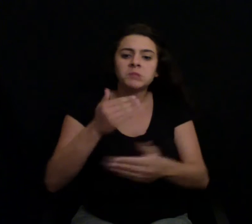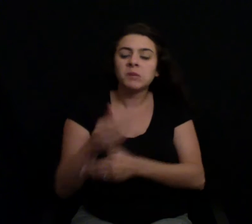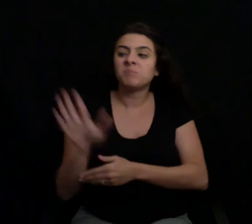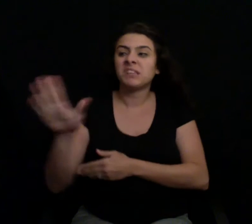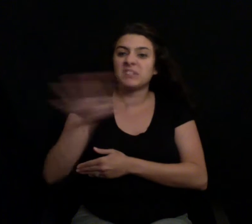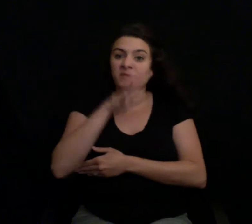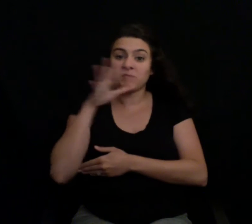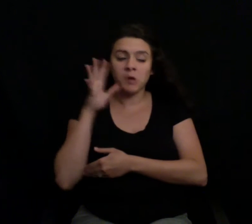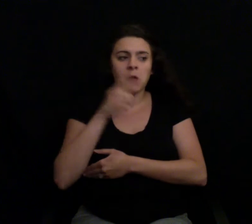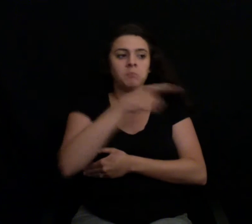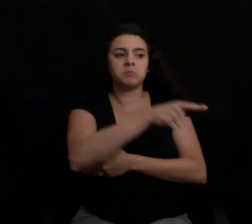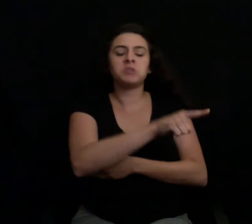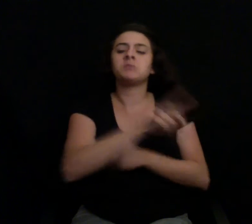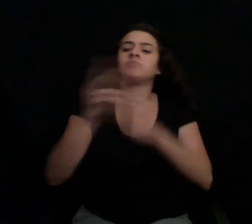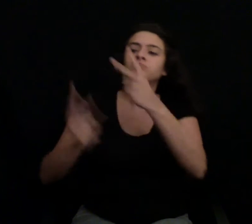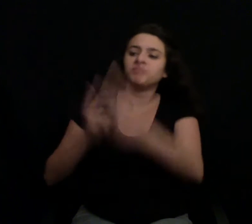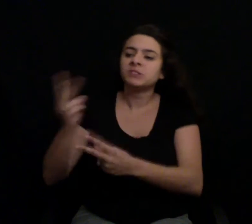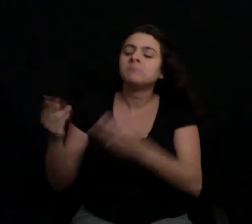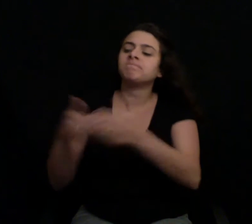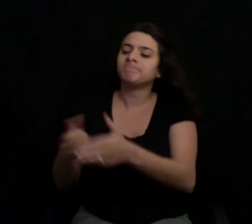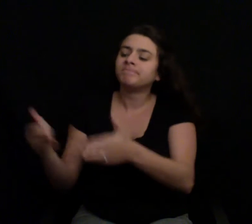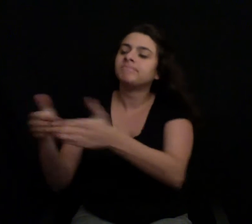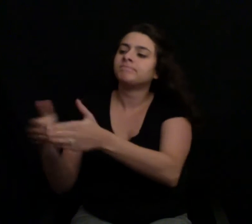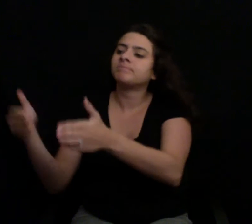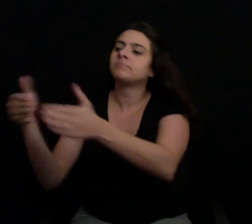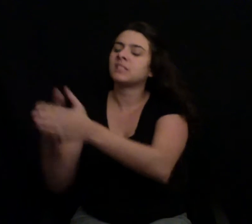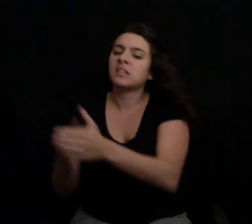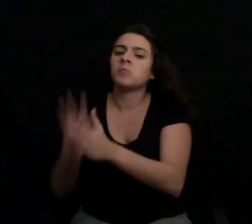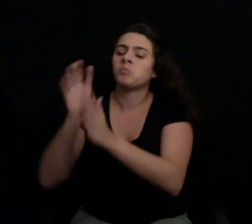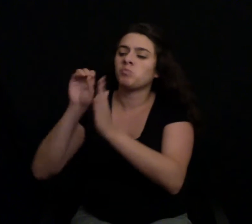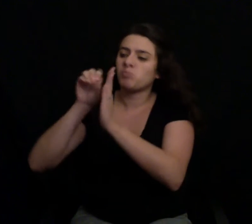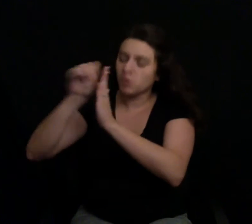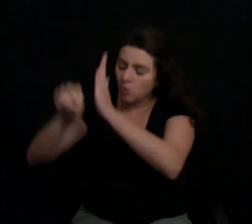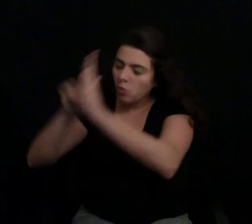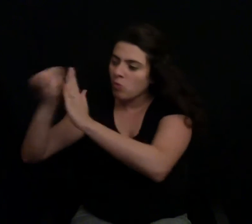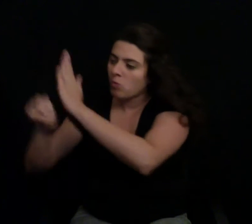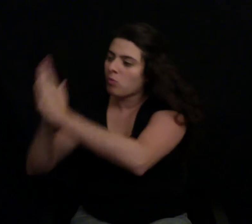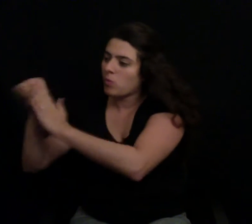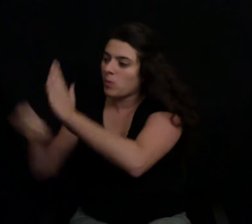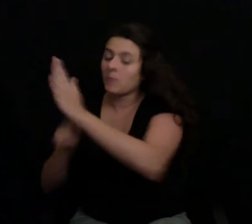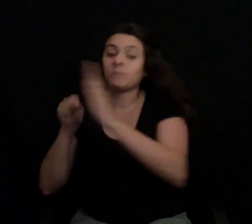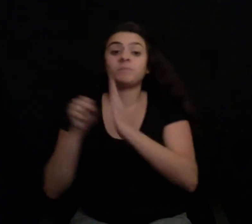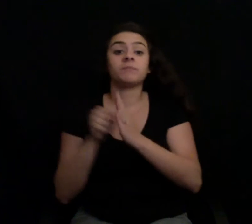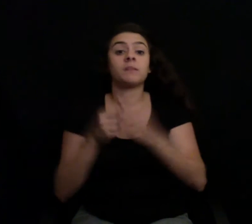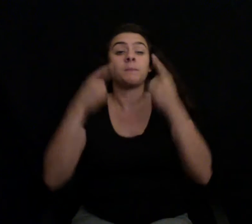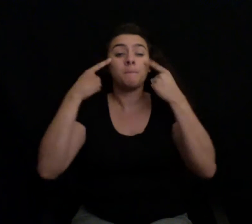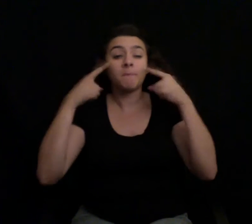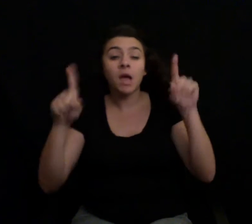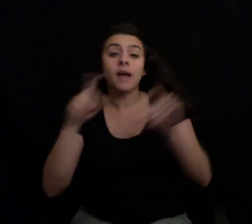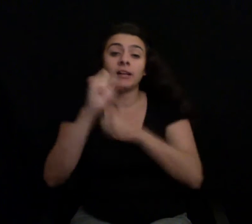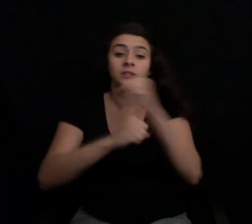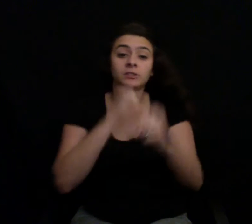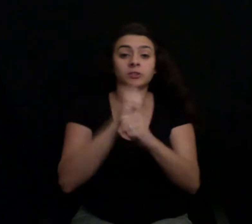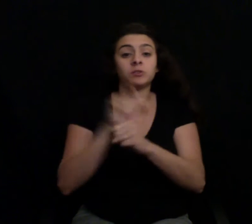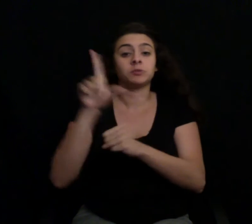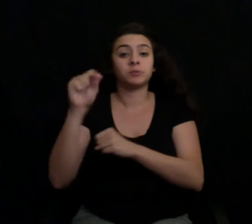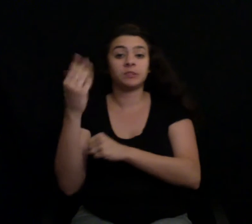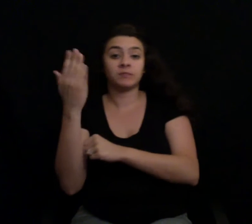footage. Finally, in December of 2014, Leah and her organization, Compassion and Wolf Farming, released the video to the